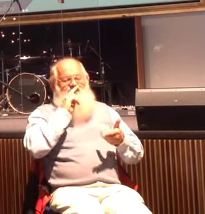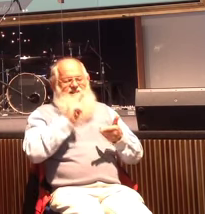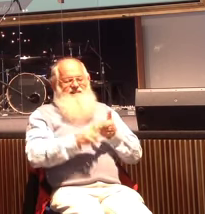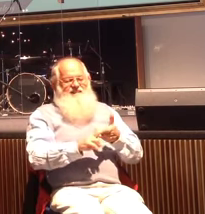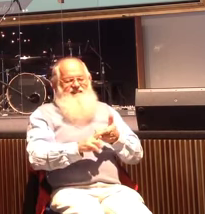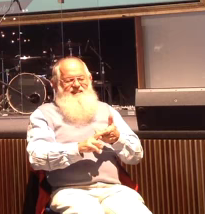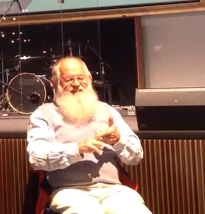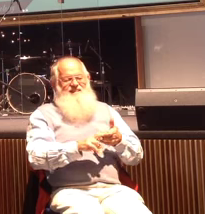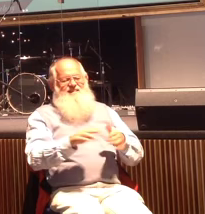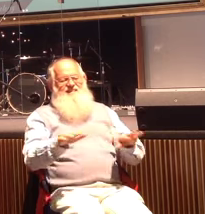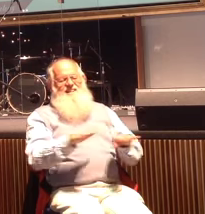but I would have if I wasn't.